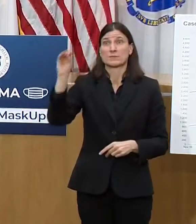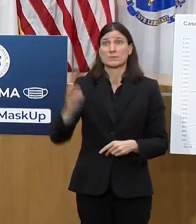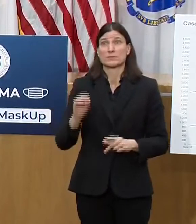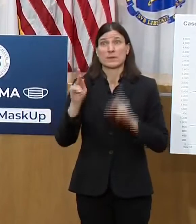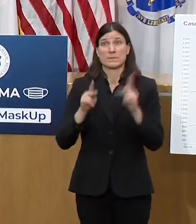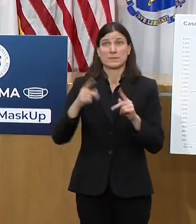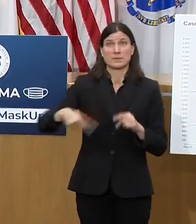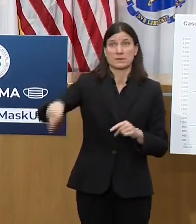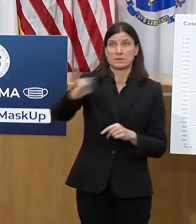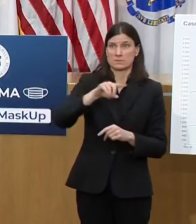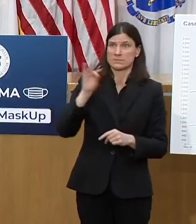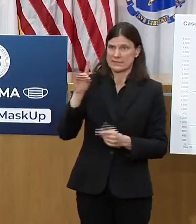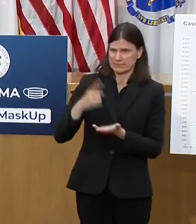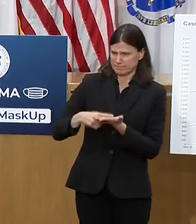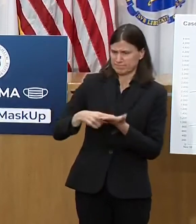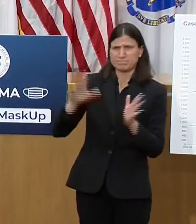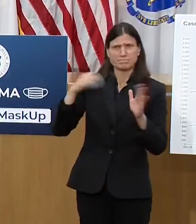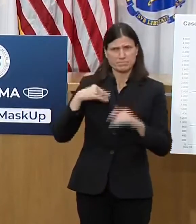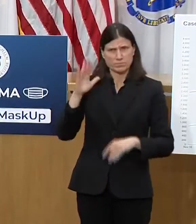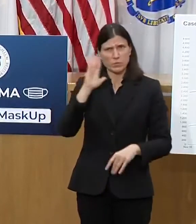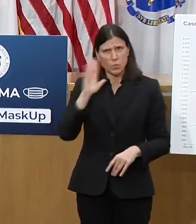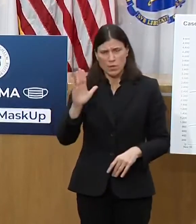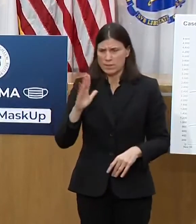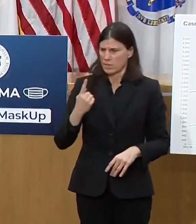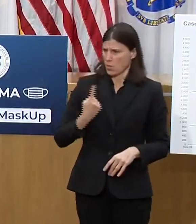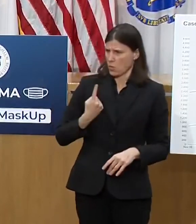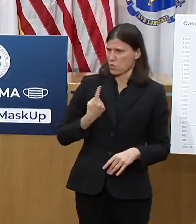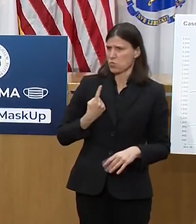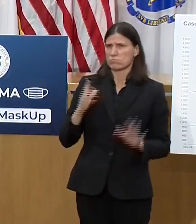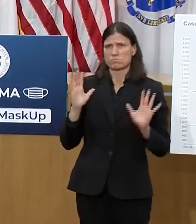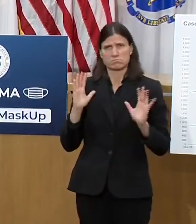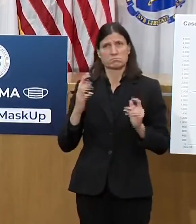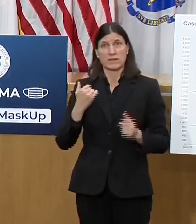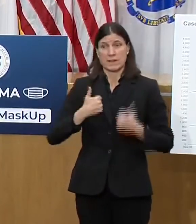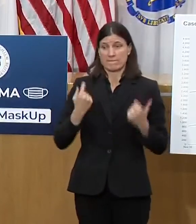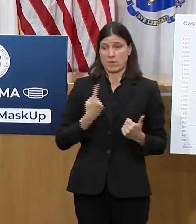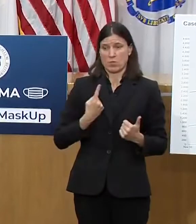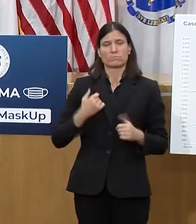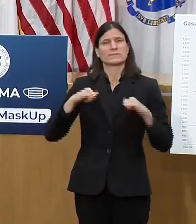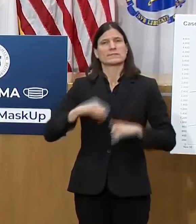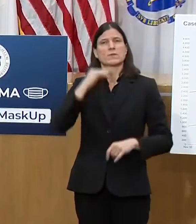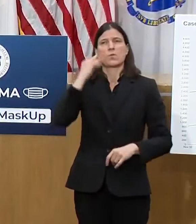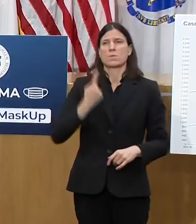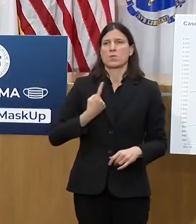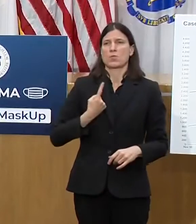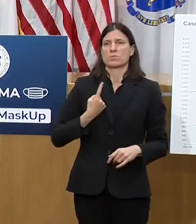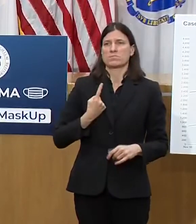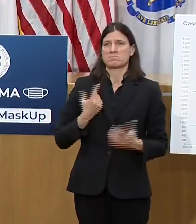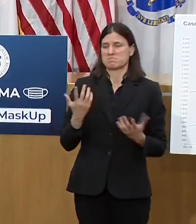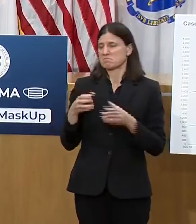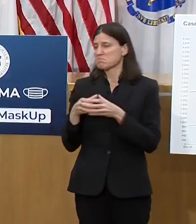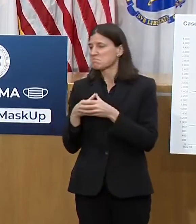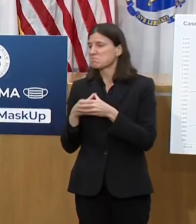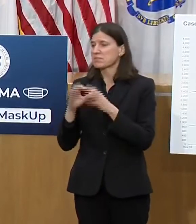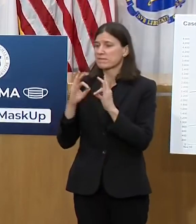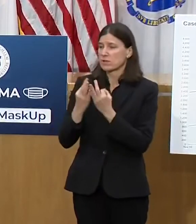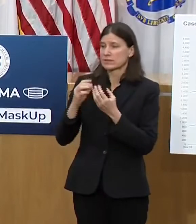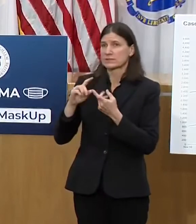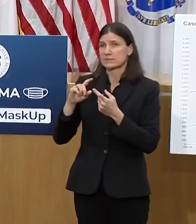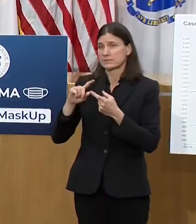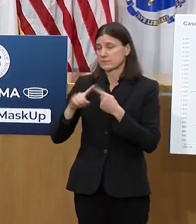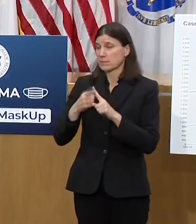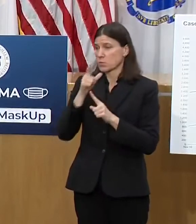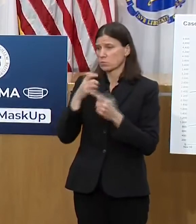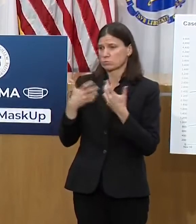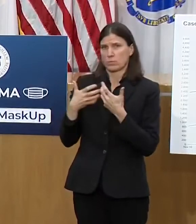household or alone. And about 30% of those surveyed said they plan to spend it with